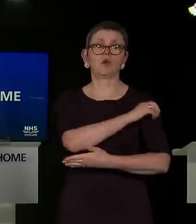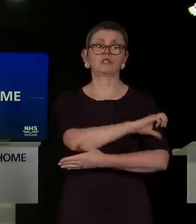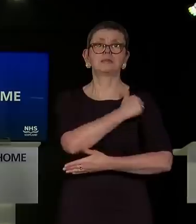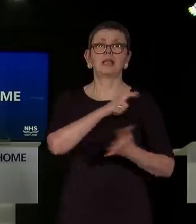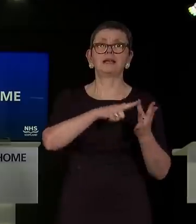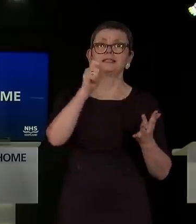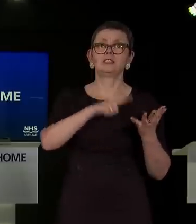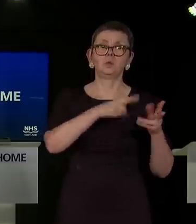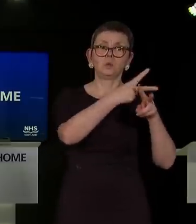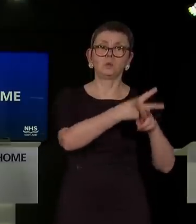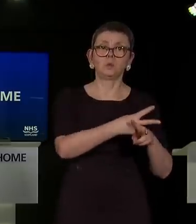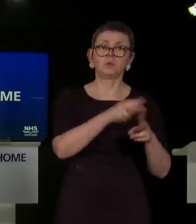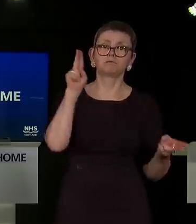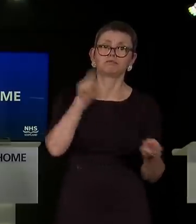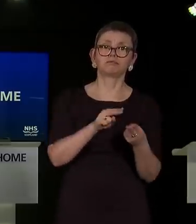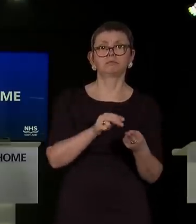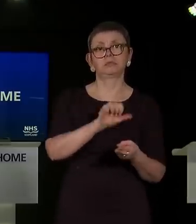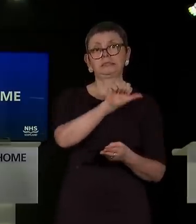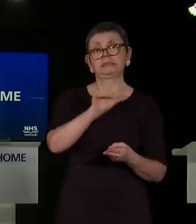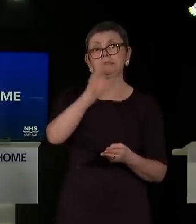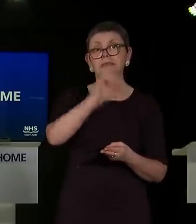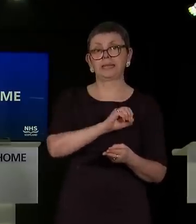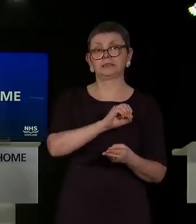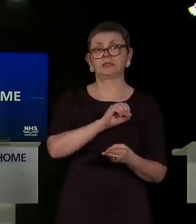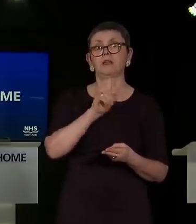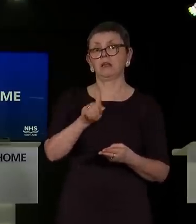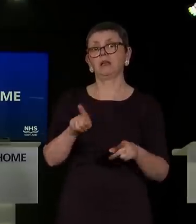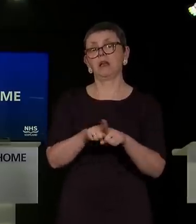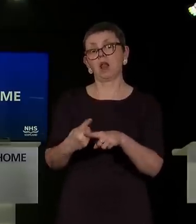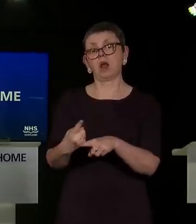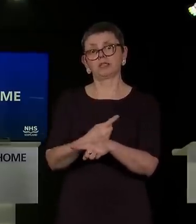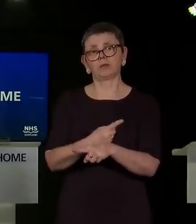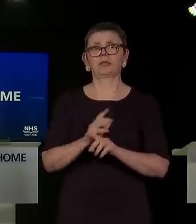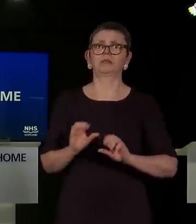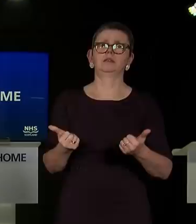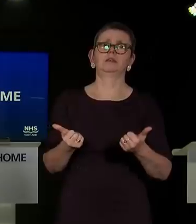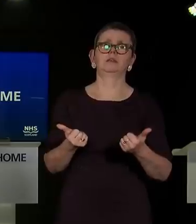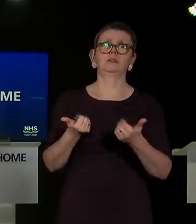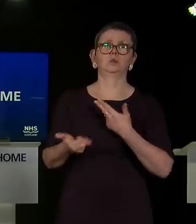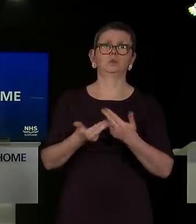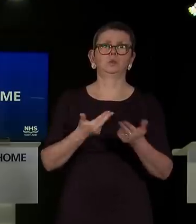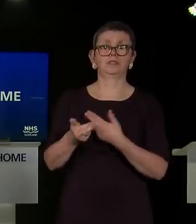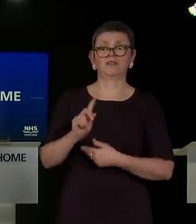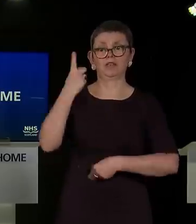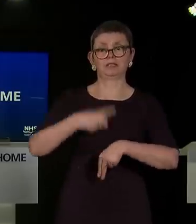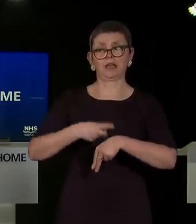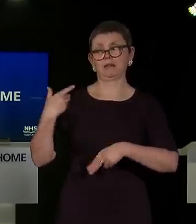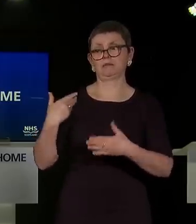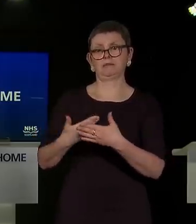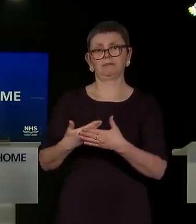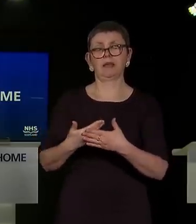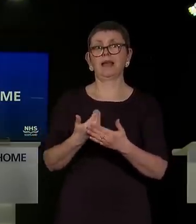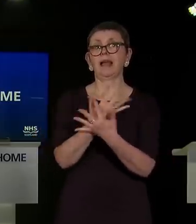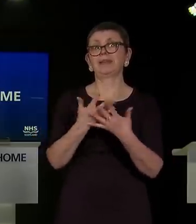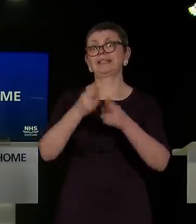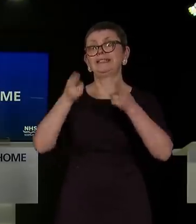almost two-thirds. And last week, we saw the most welcome sign of all. For the first time since the epidemic started, the number of deaths